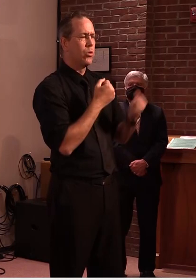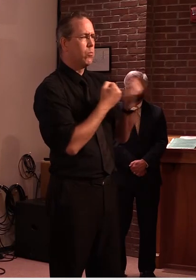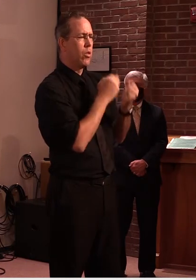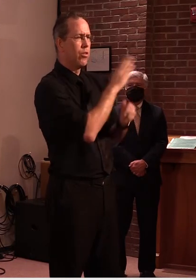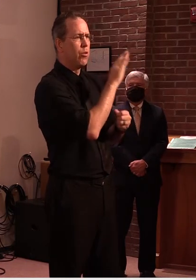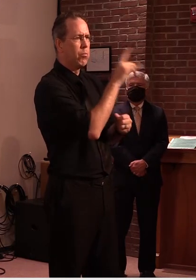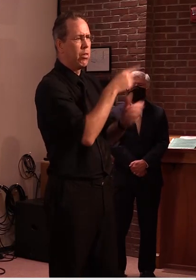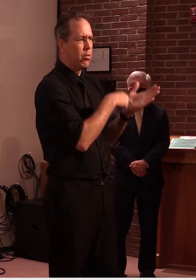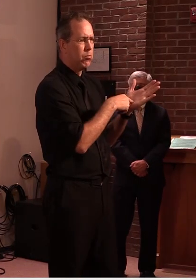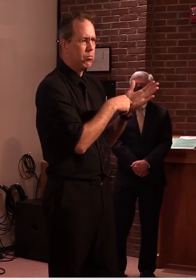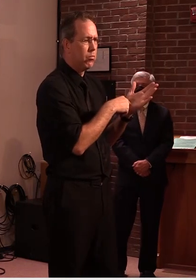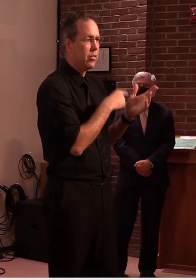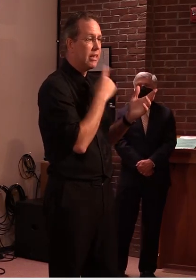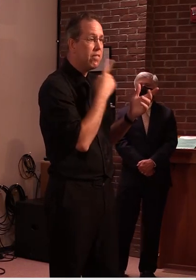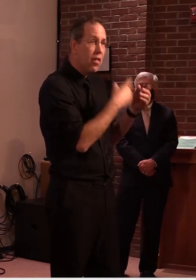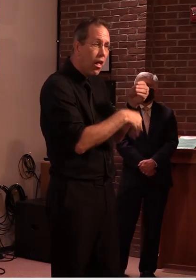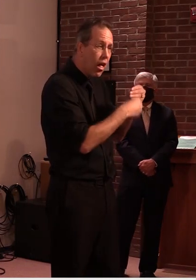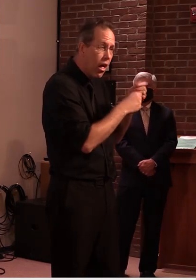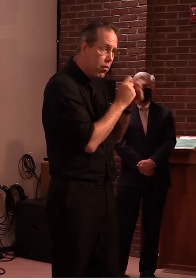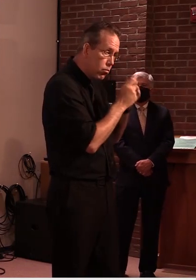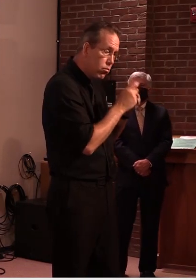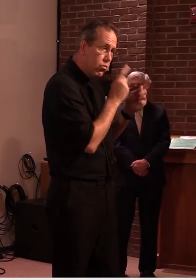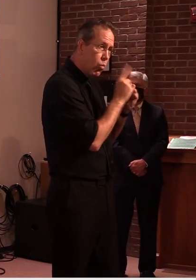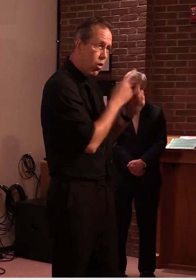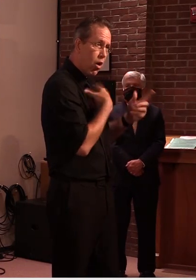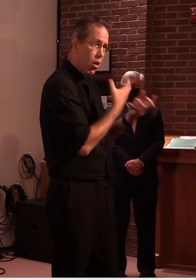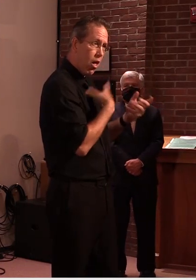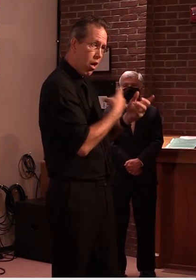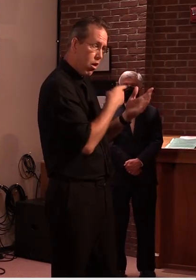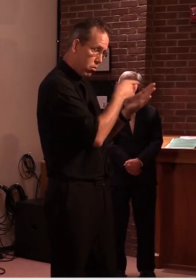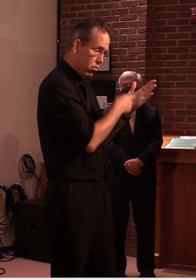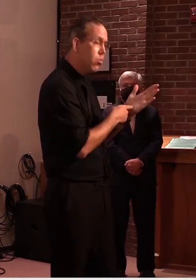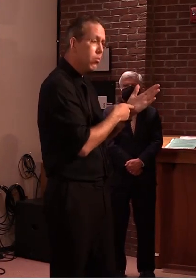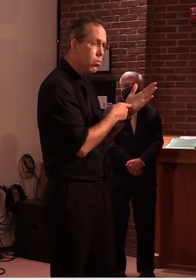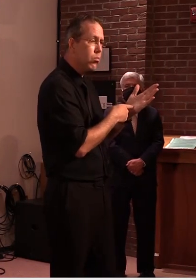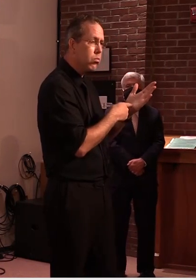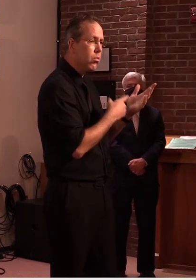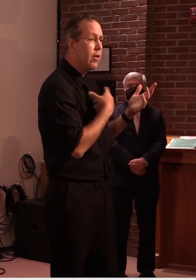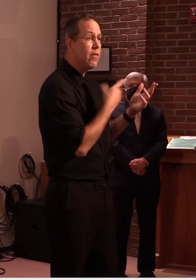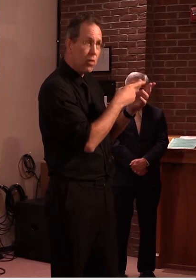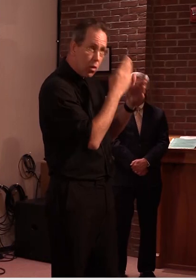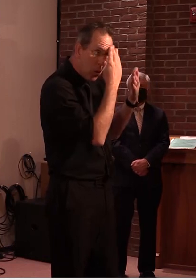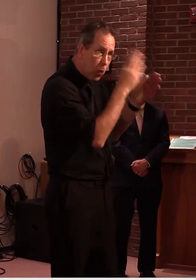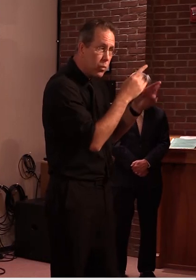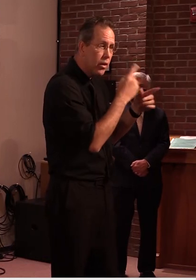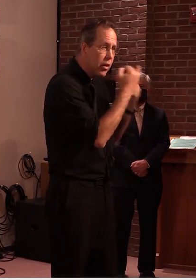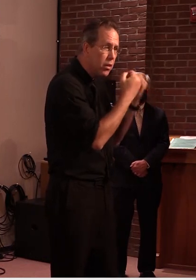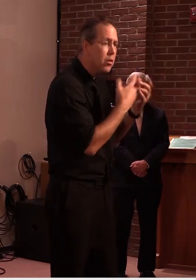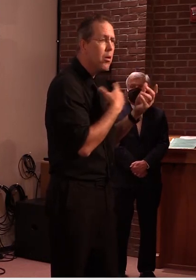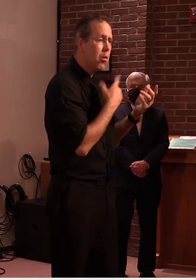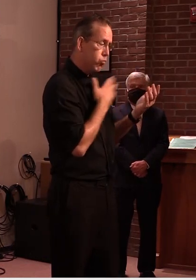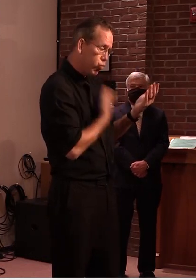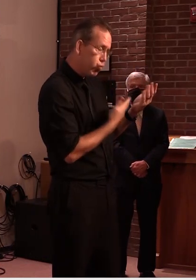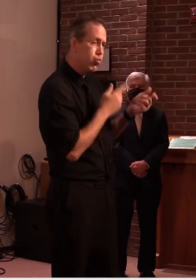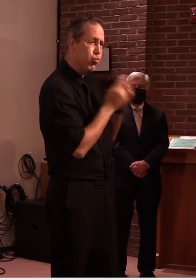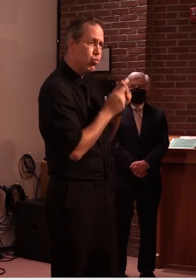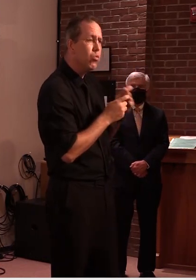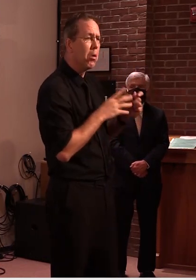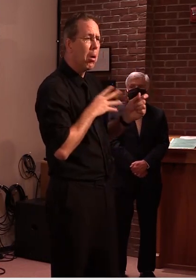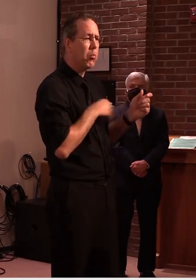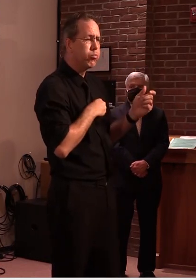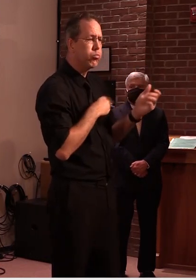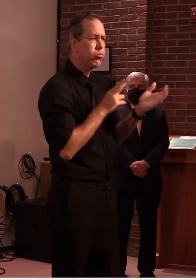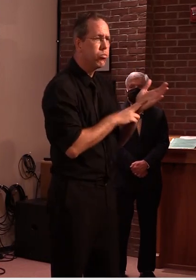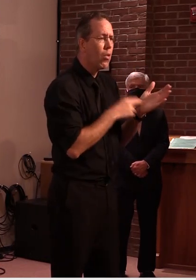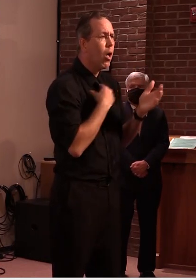better from our standpoint um if they're willing if they're willing partner uh in trying to to get something passed i think we could make that